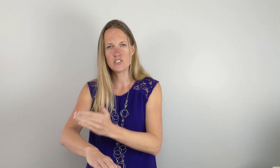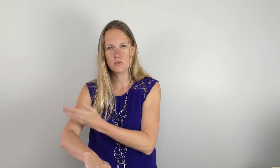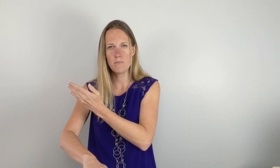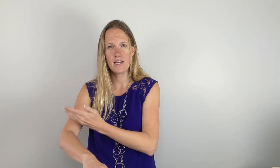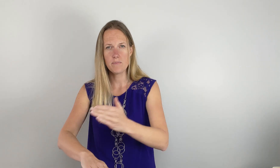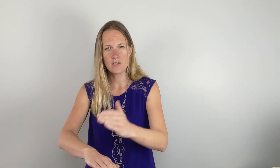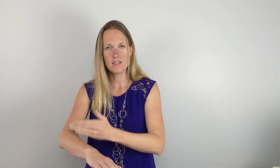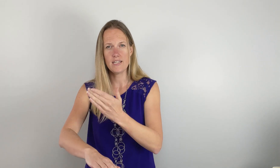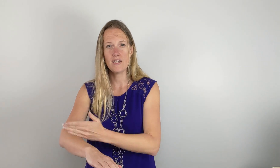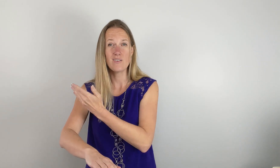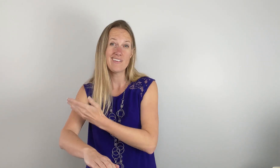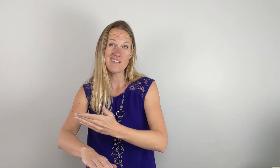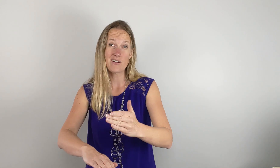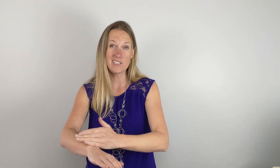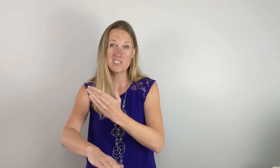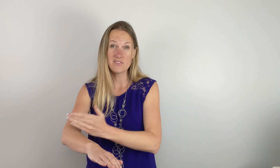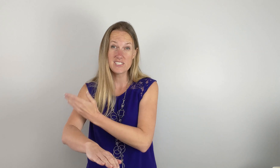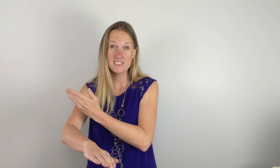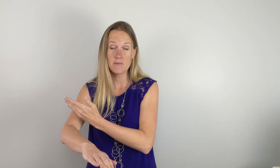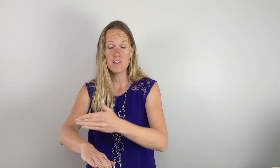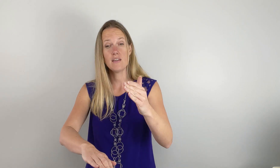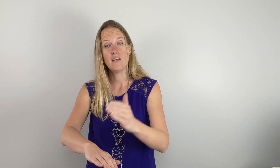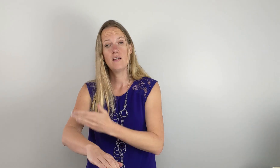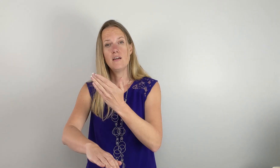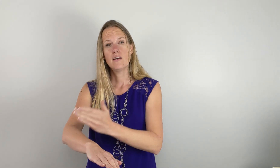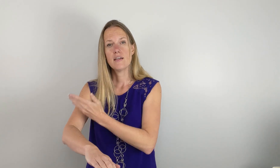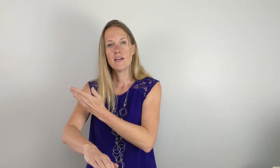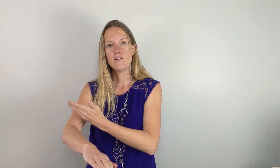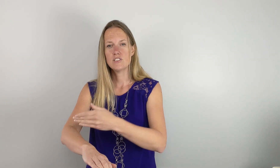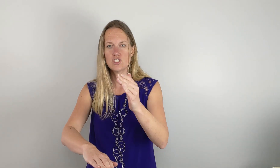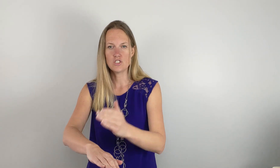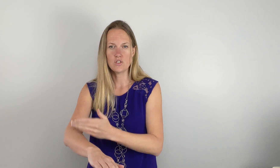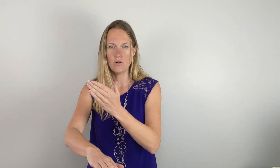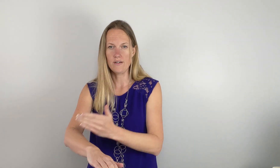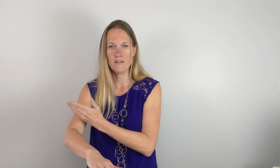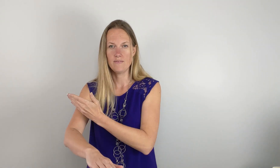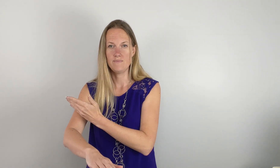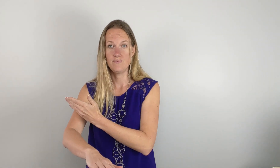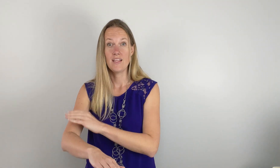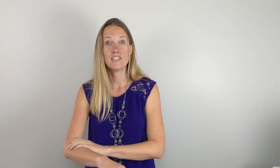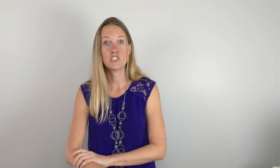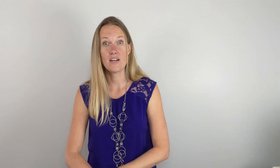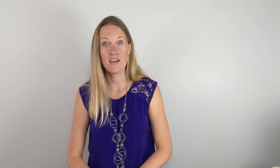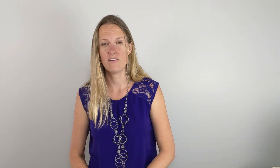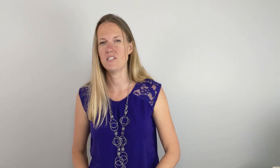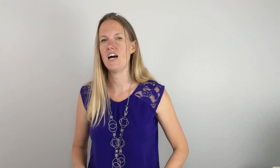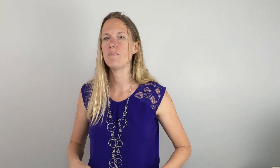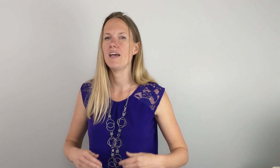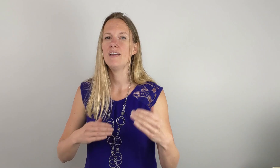you're sweeping up. You're cleaning or you're like resurfacing something. Okay. Restored. Let's try that from the top. Okay.